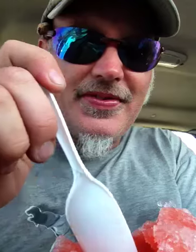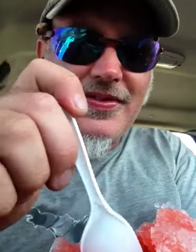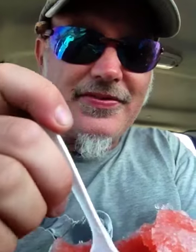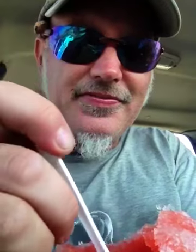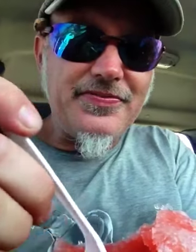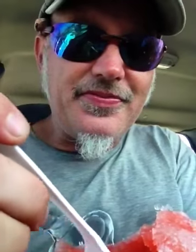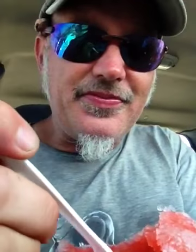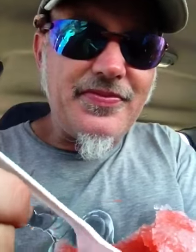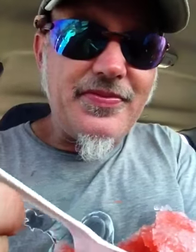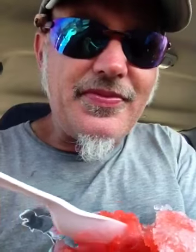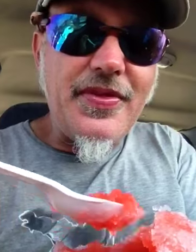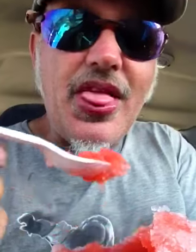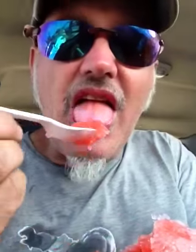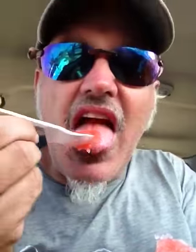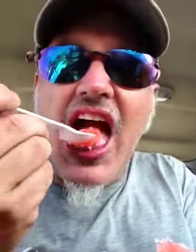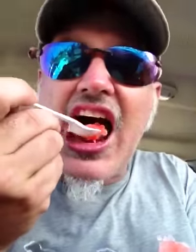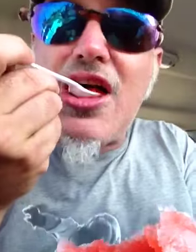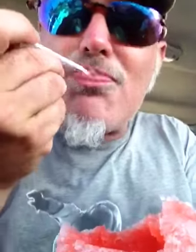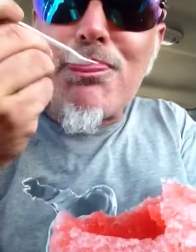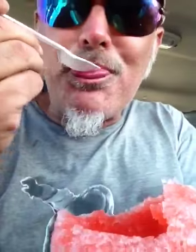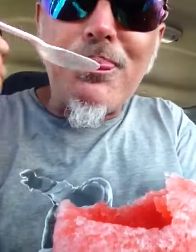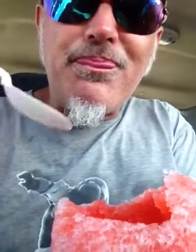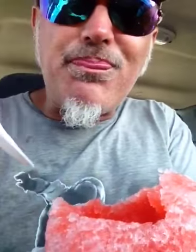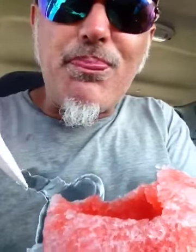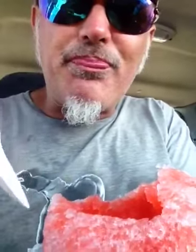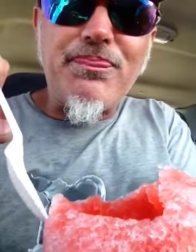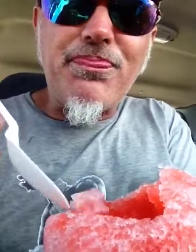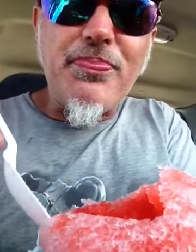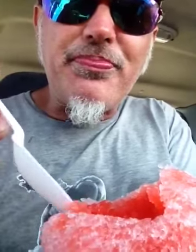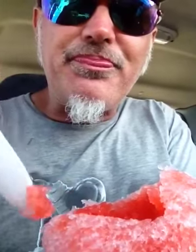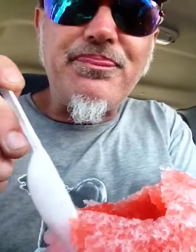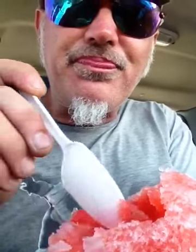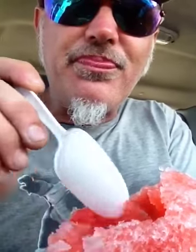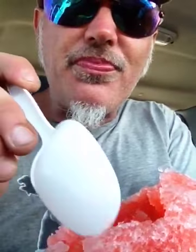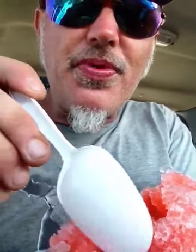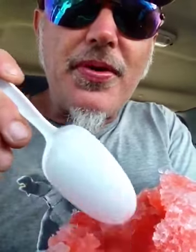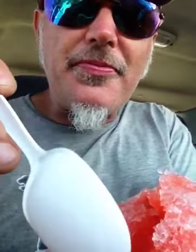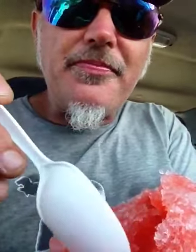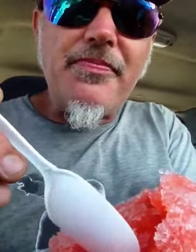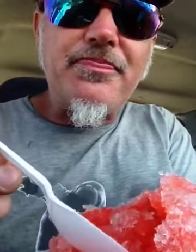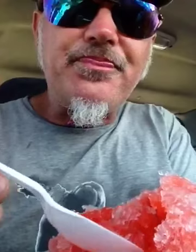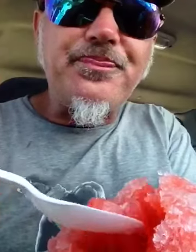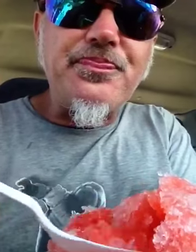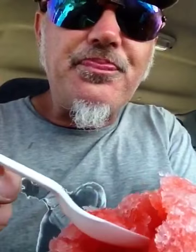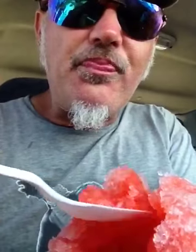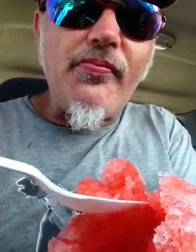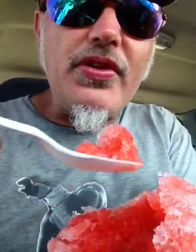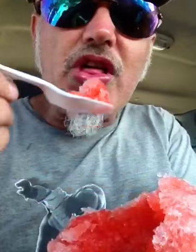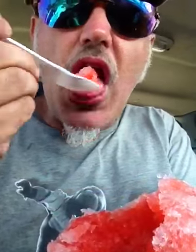For you, I'll never recover, but I,